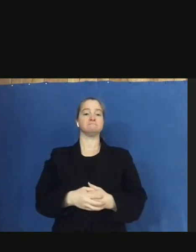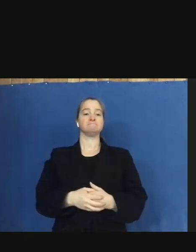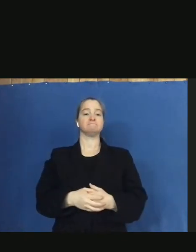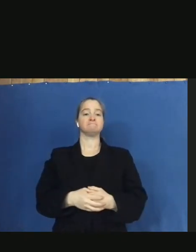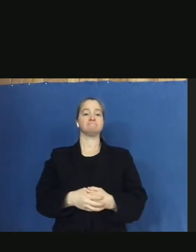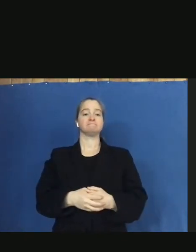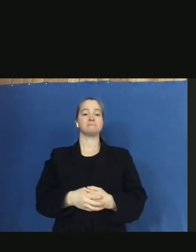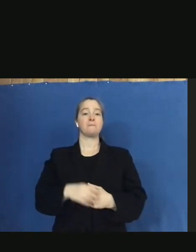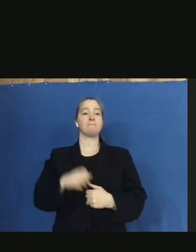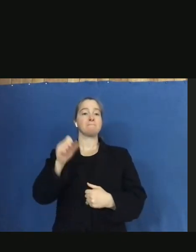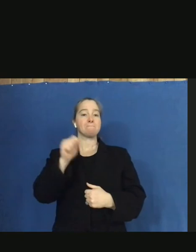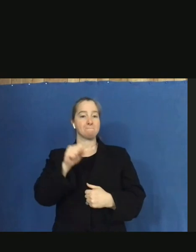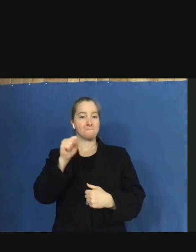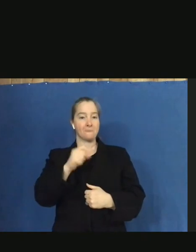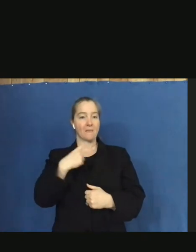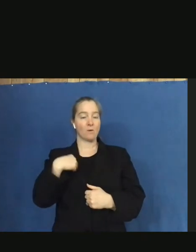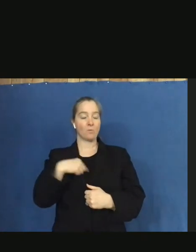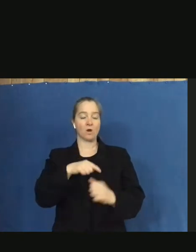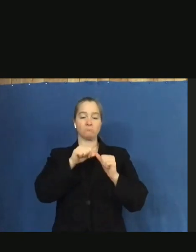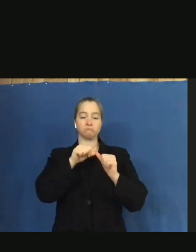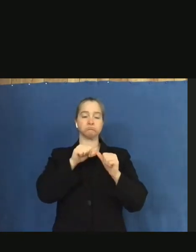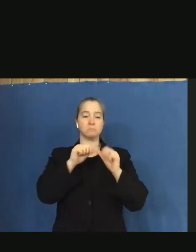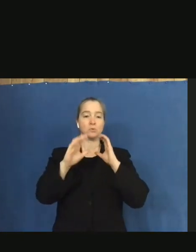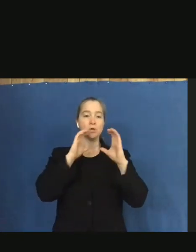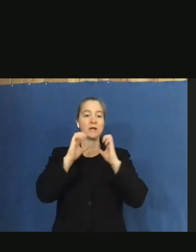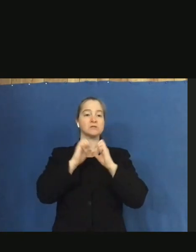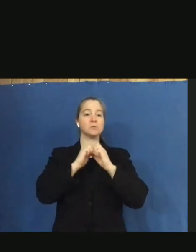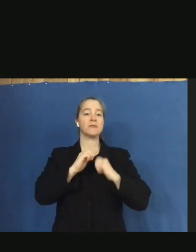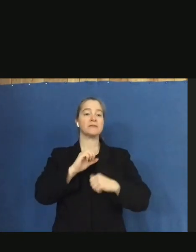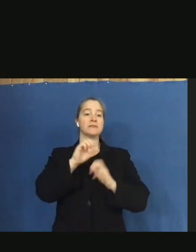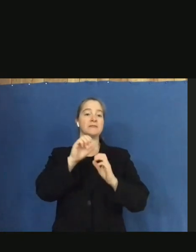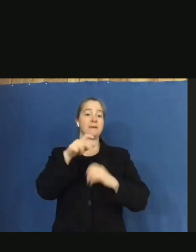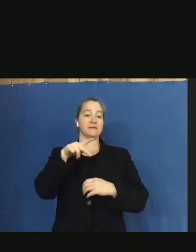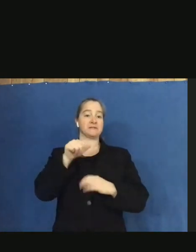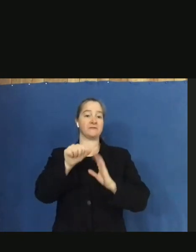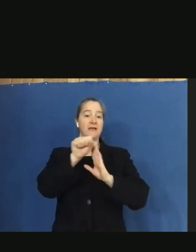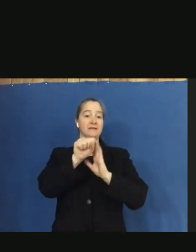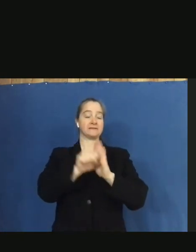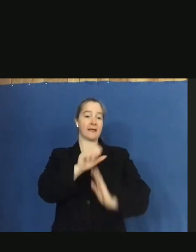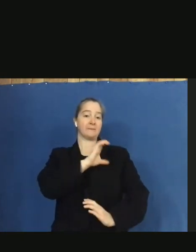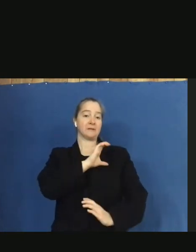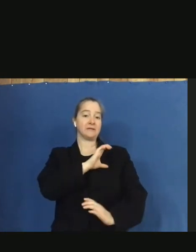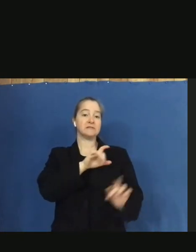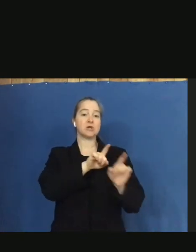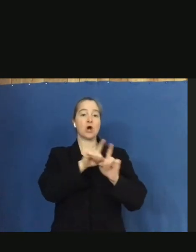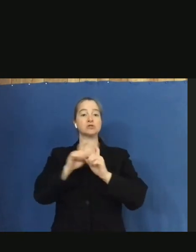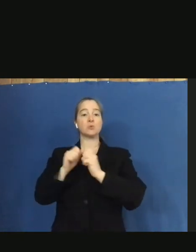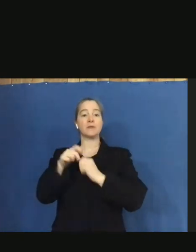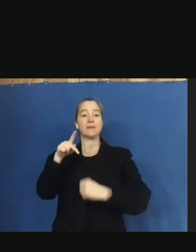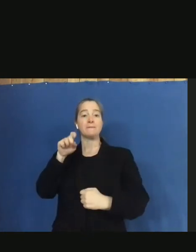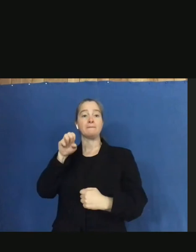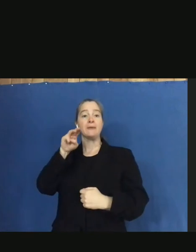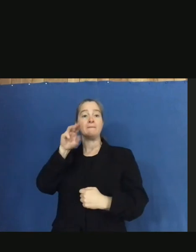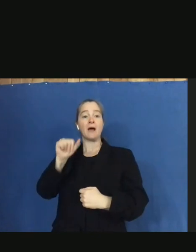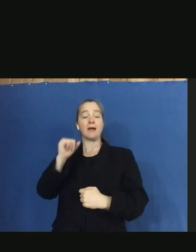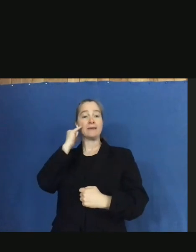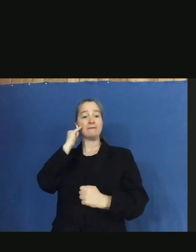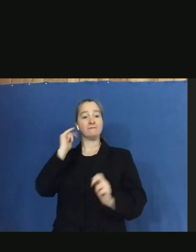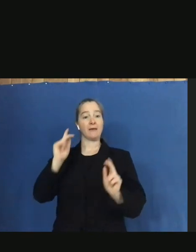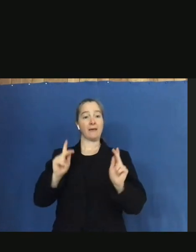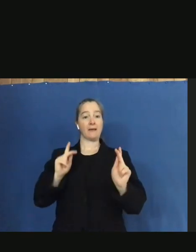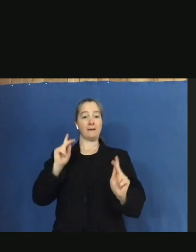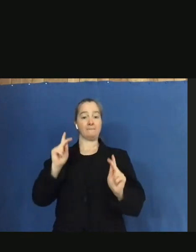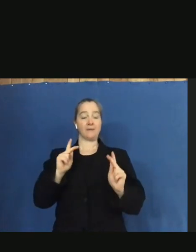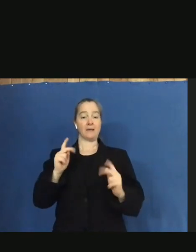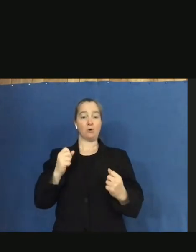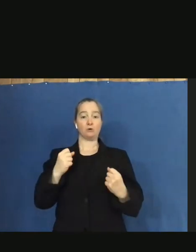actually in constant communication with both the Pennsylvania State Police and Pima. And if we do have stranded motorists,